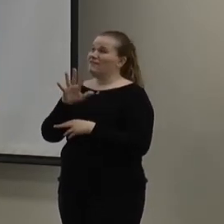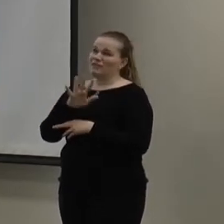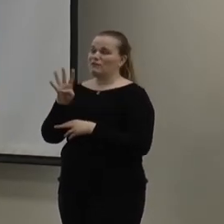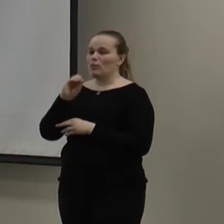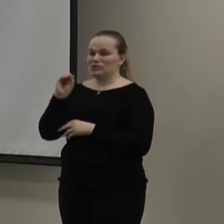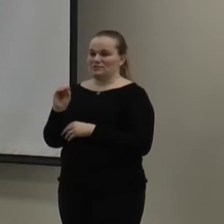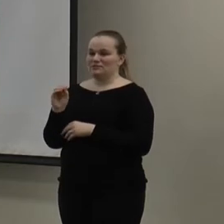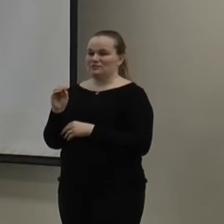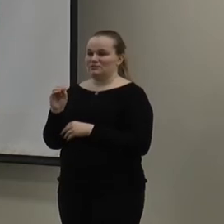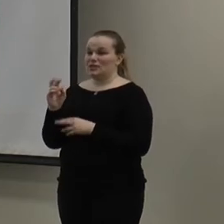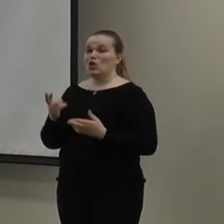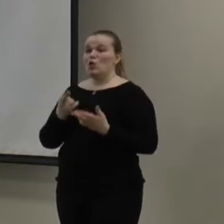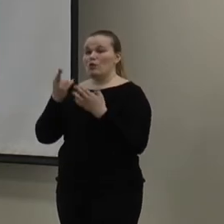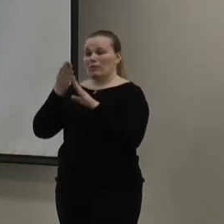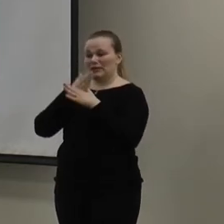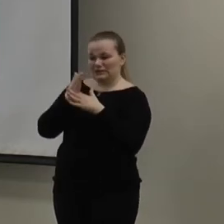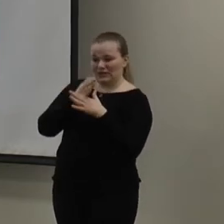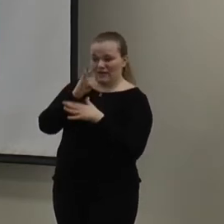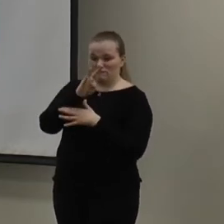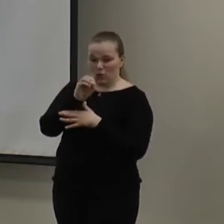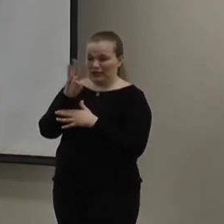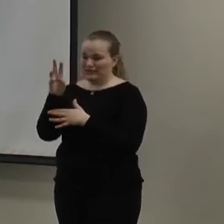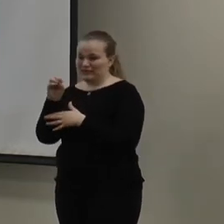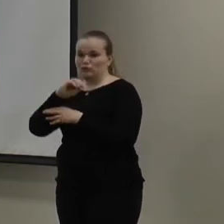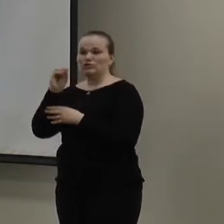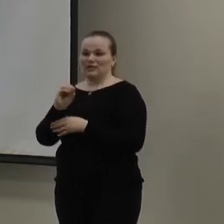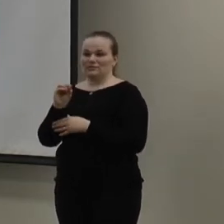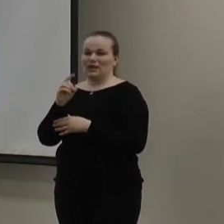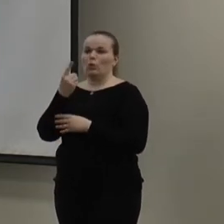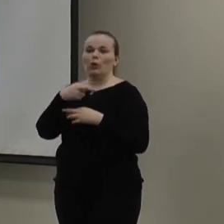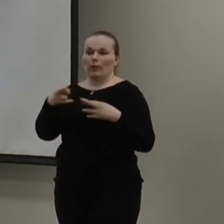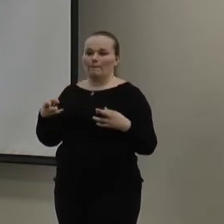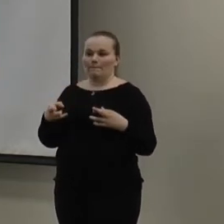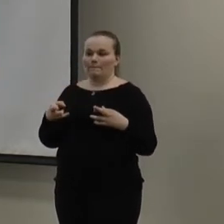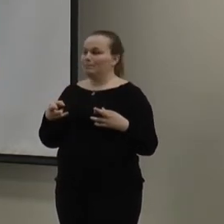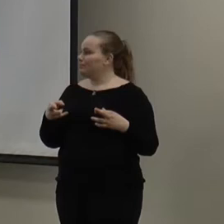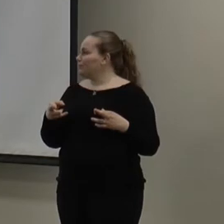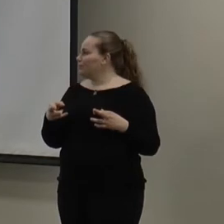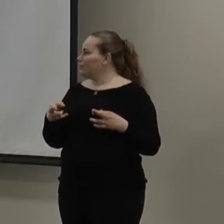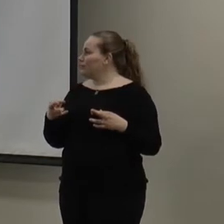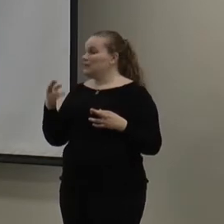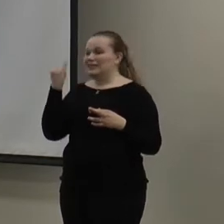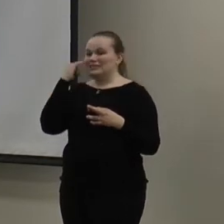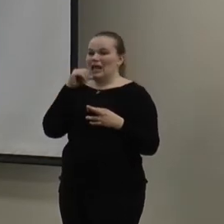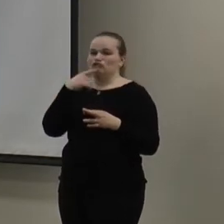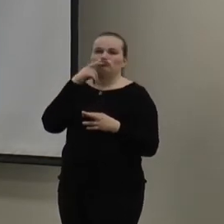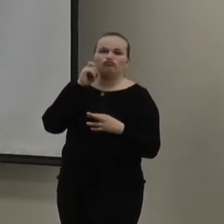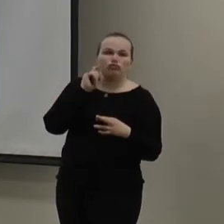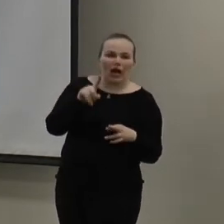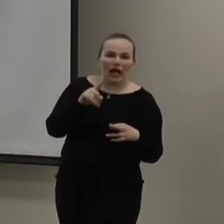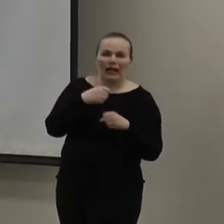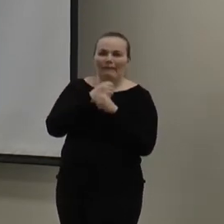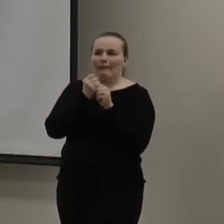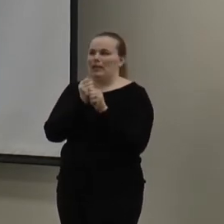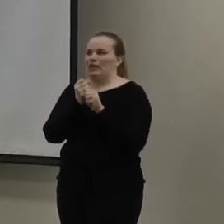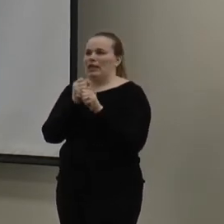The recommended range is between 40 and 60%. So, that way, it's not too dry. That liquid is